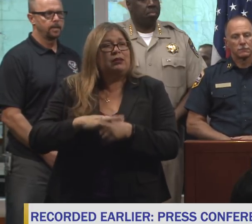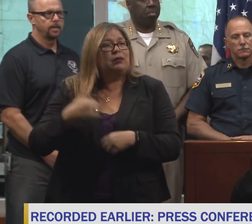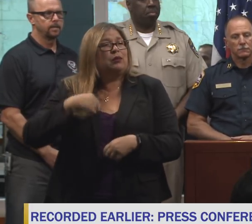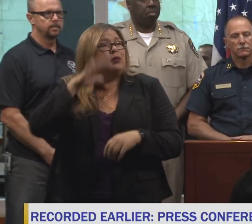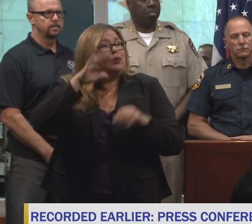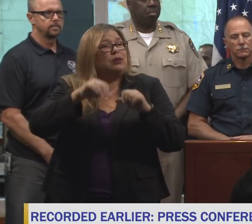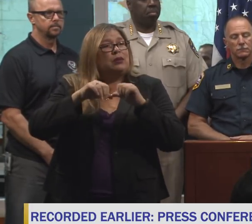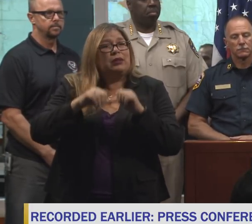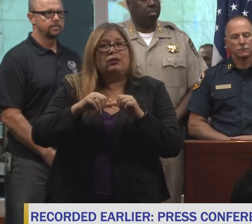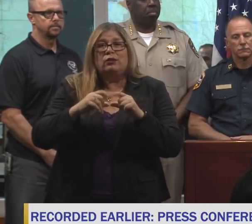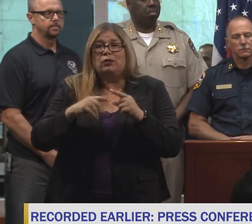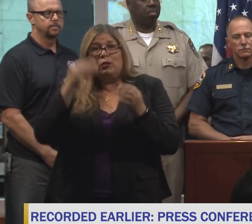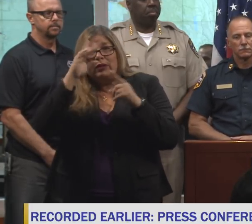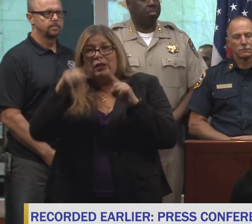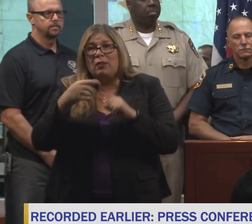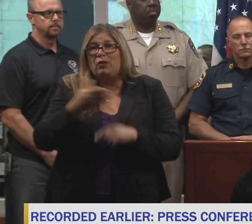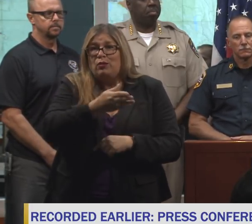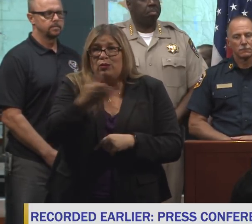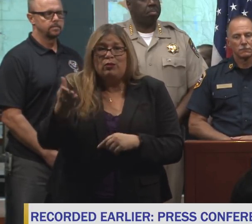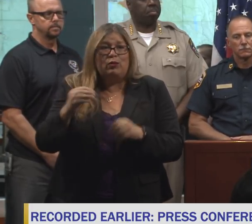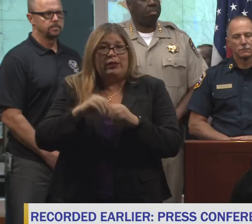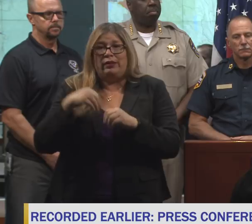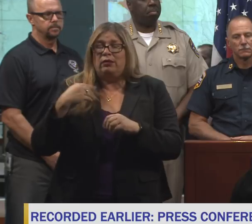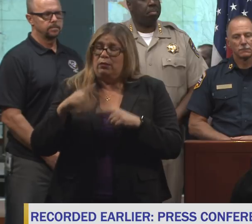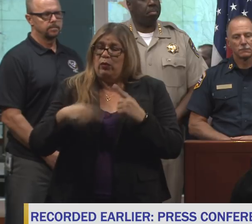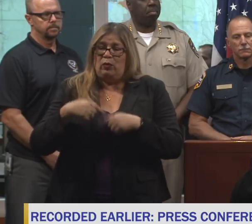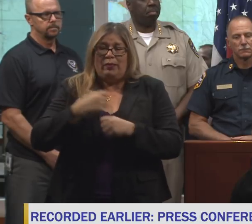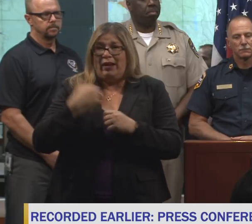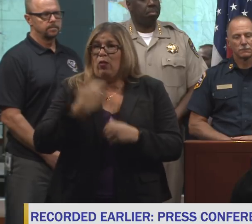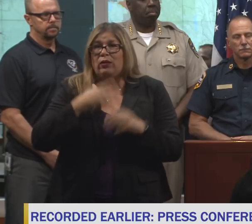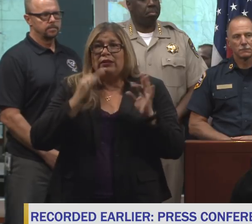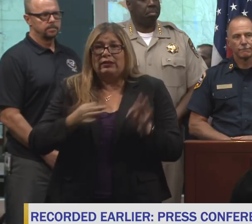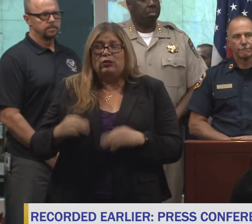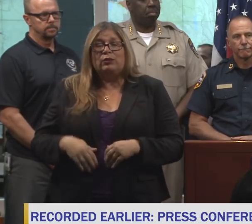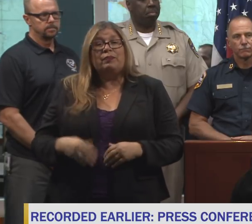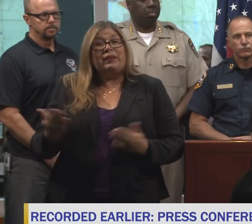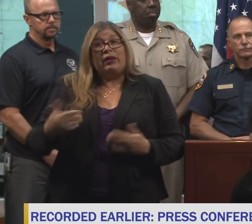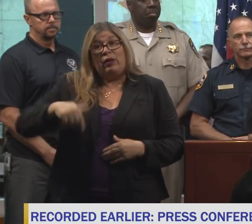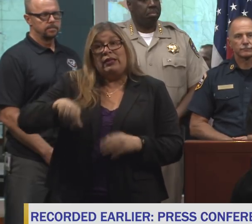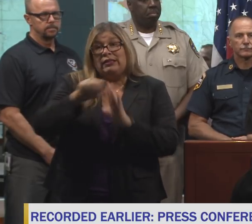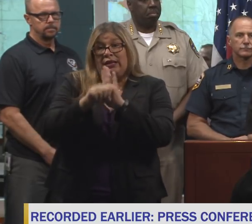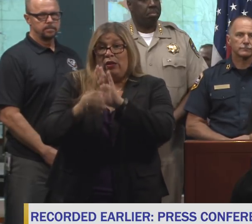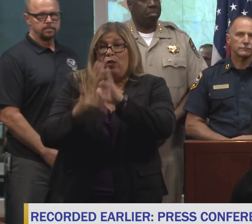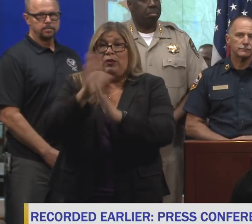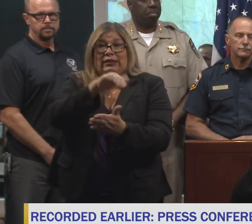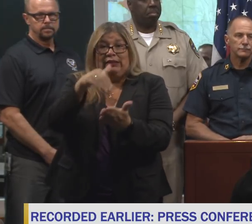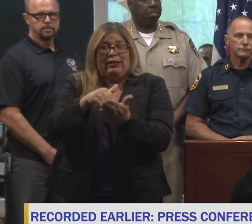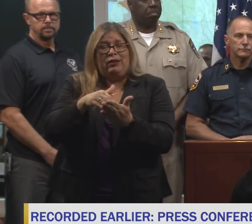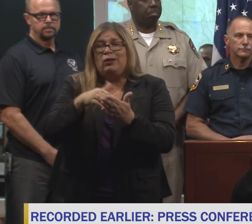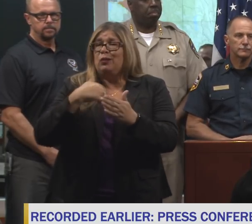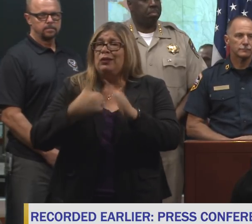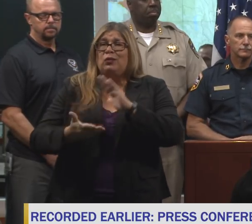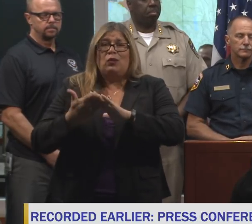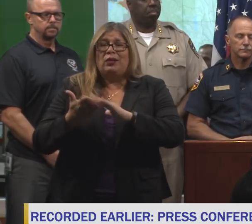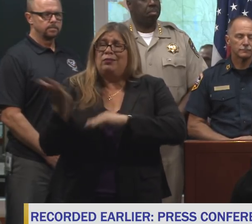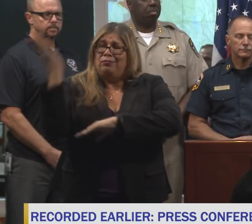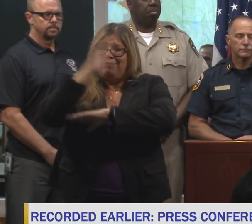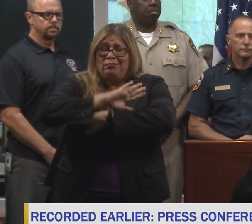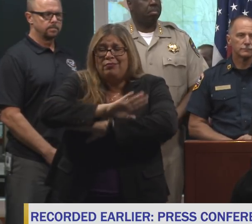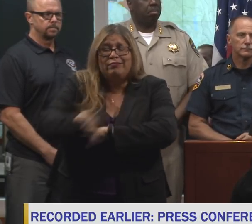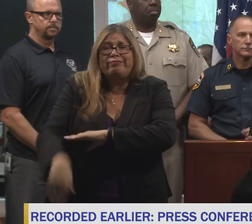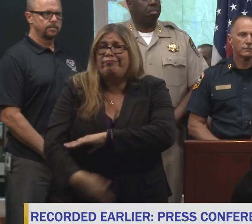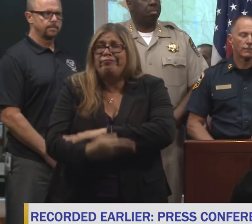all of you in every decision that we make. Here at the State Operations Center, we are running a 24-7 operation.